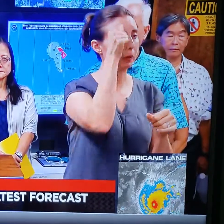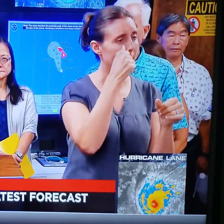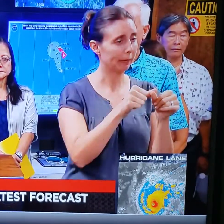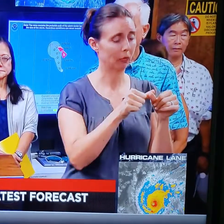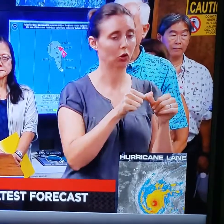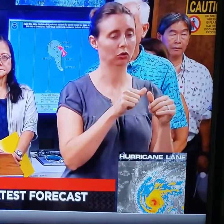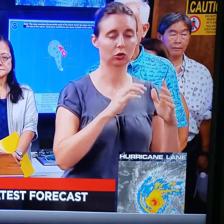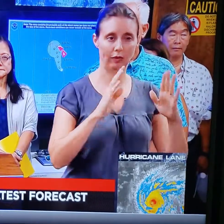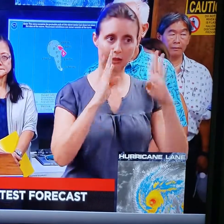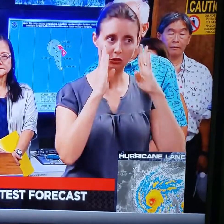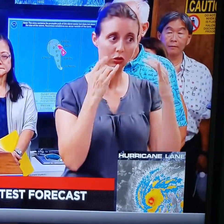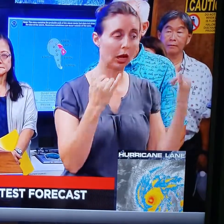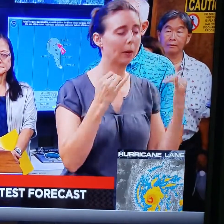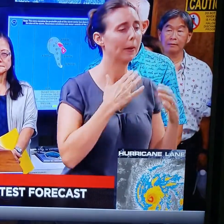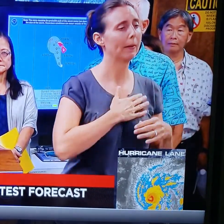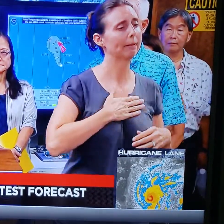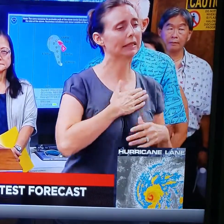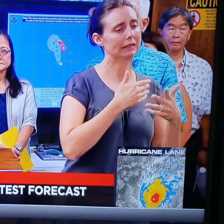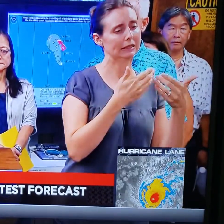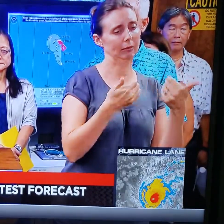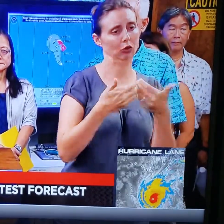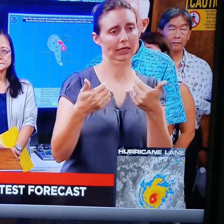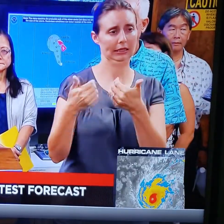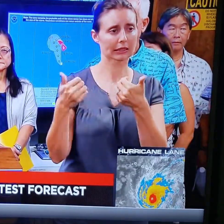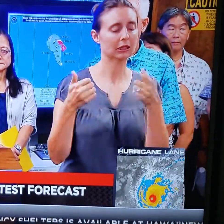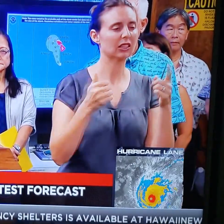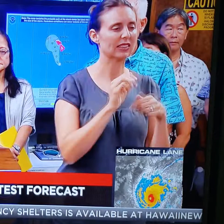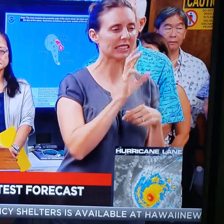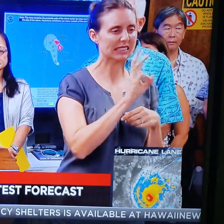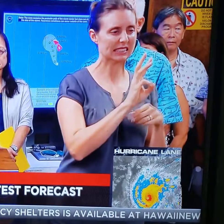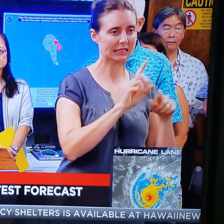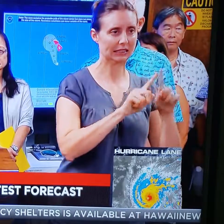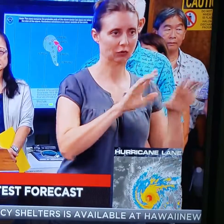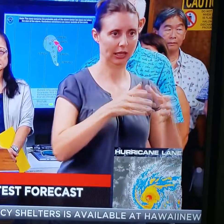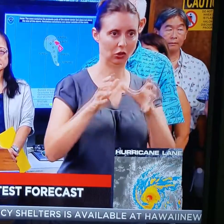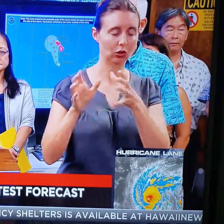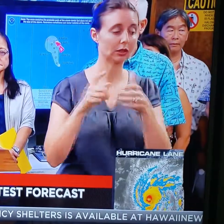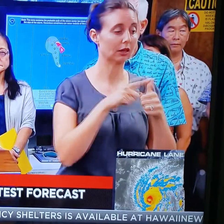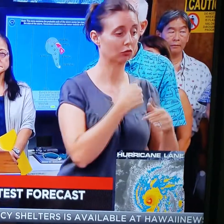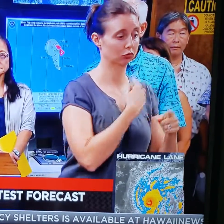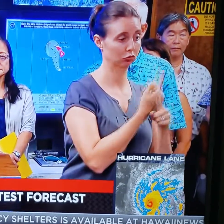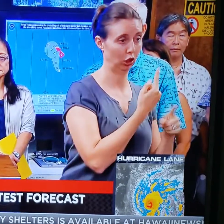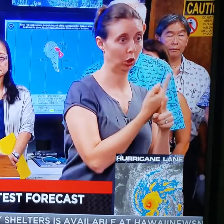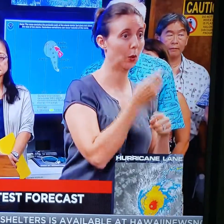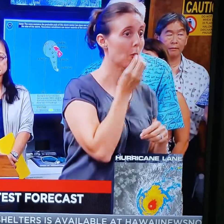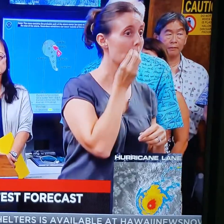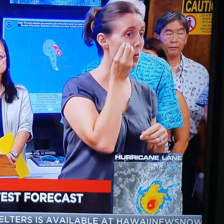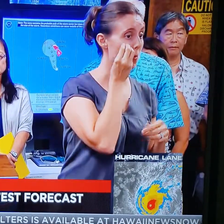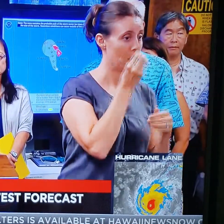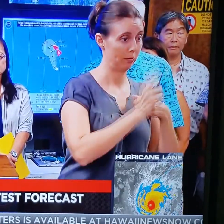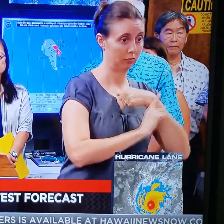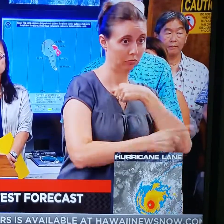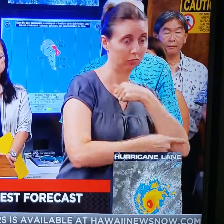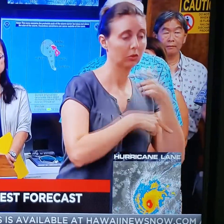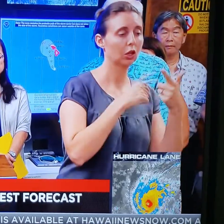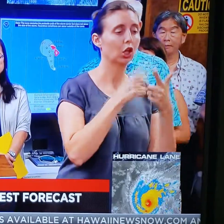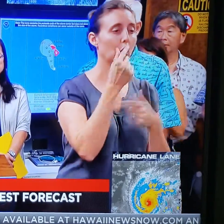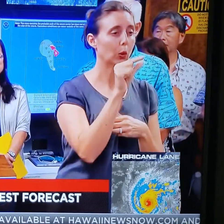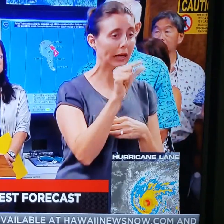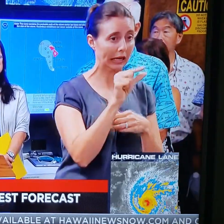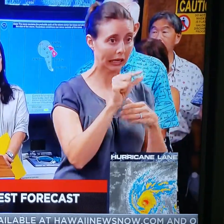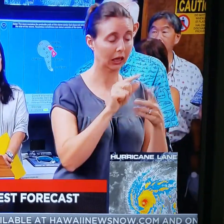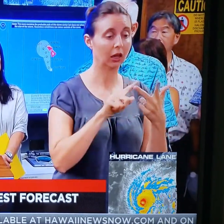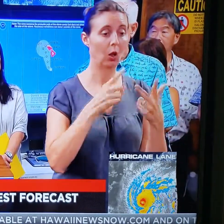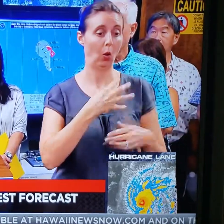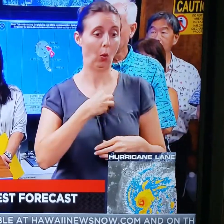because I have your attention now, separate your trash into six different categories. Your regular home waste, your green waste,